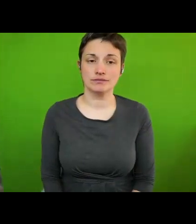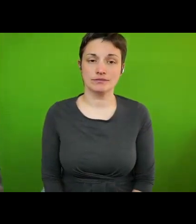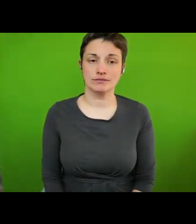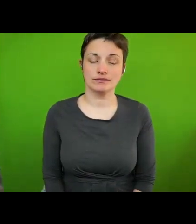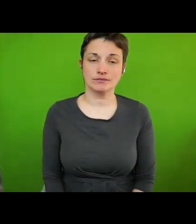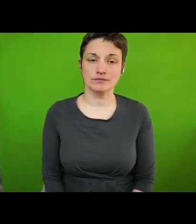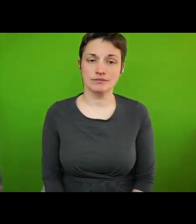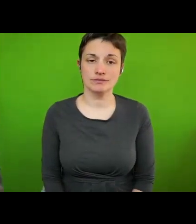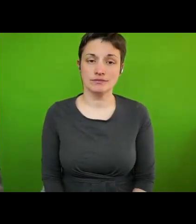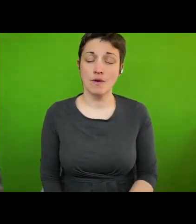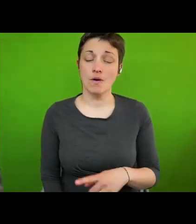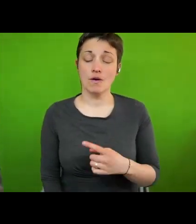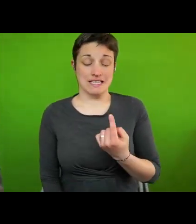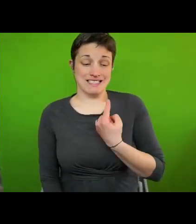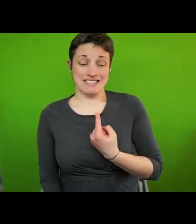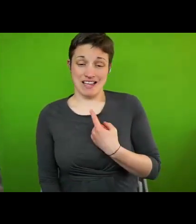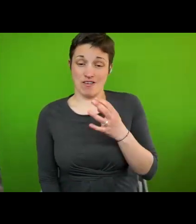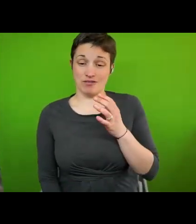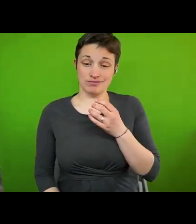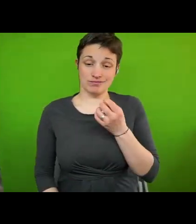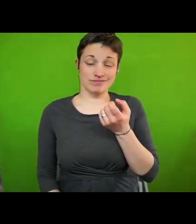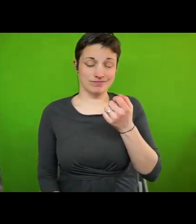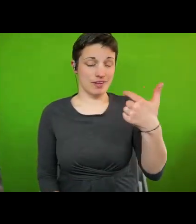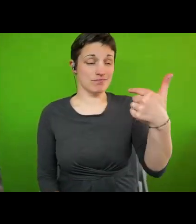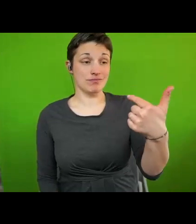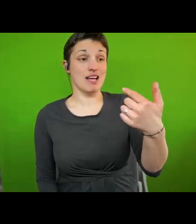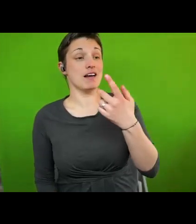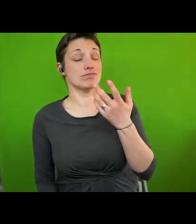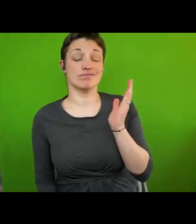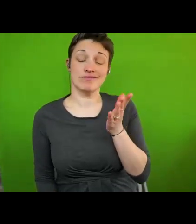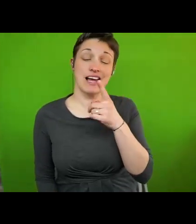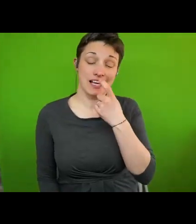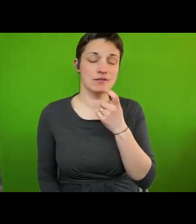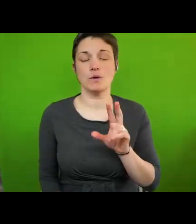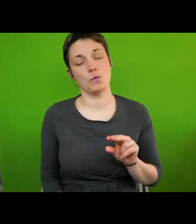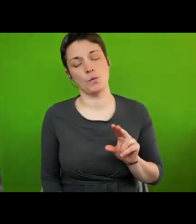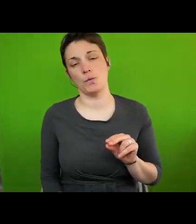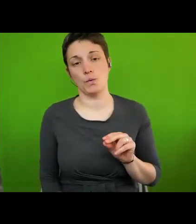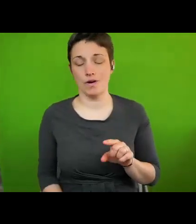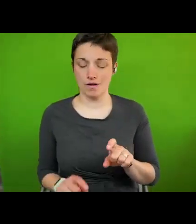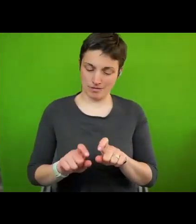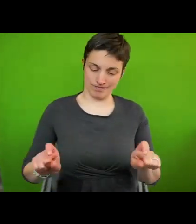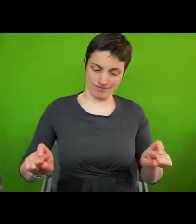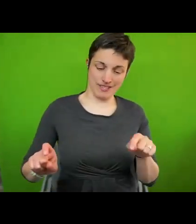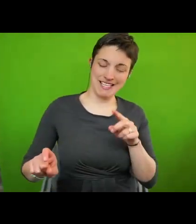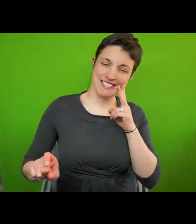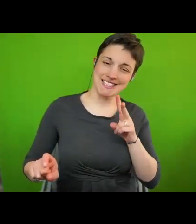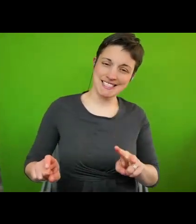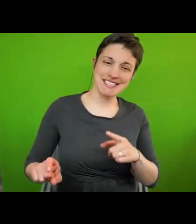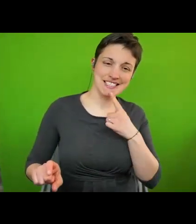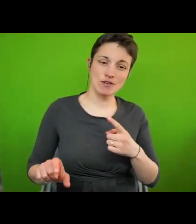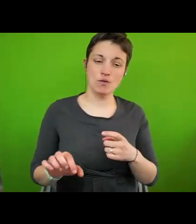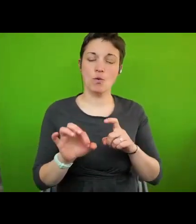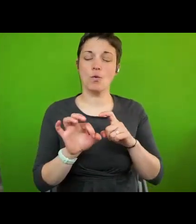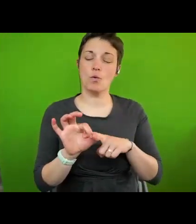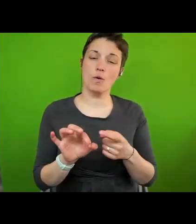in person, but there should again be a tab at the bottom of your screen titled Q&A, where you can list your questions.